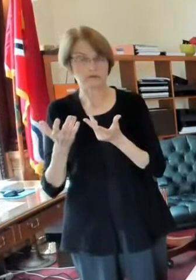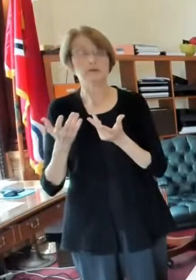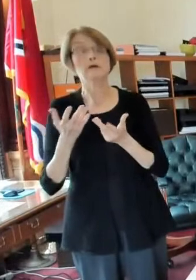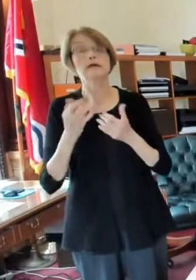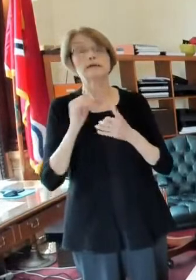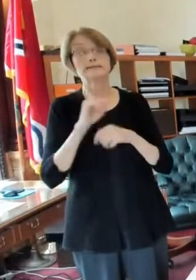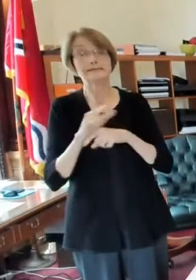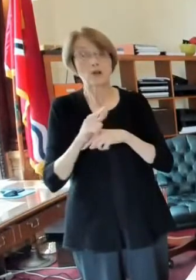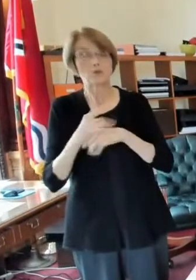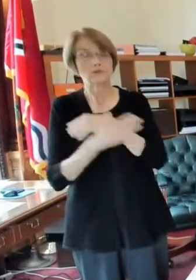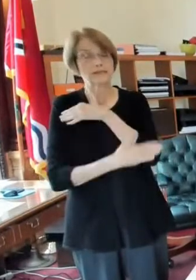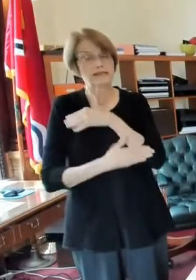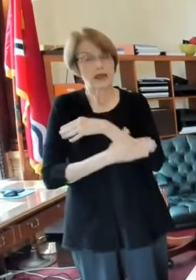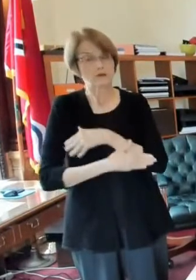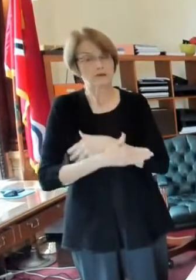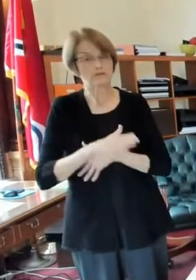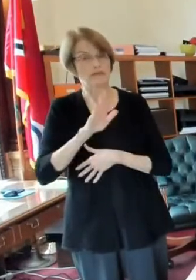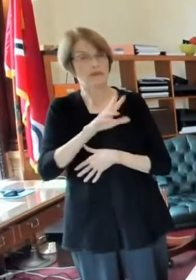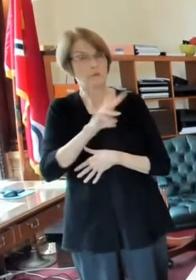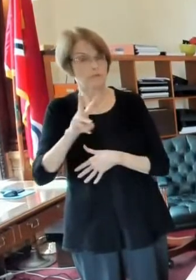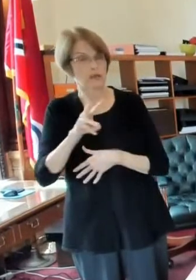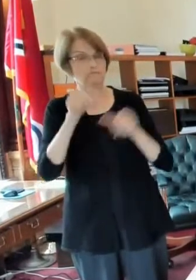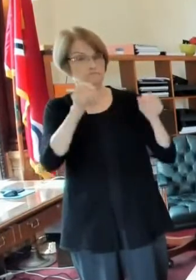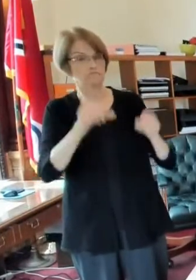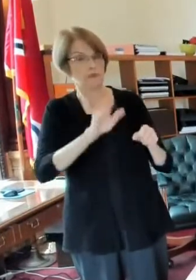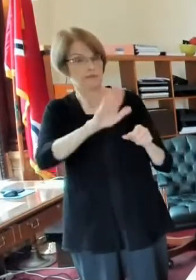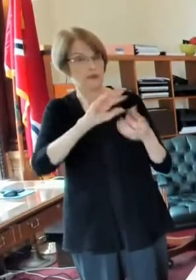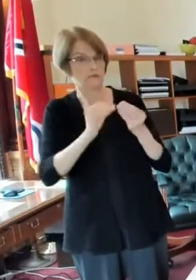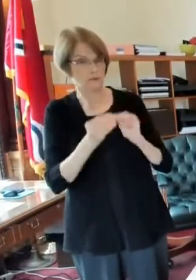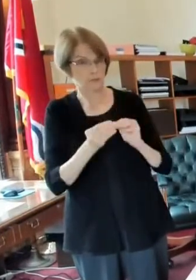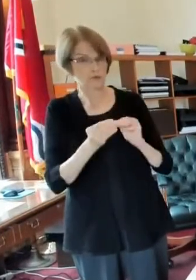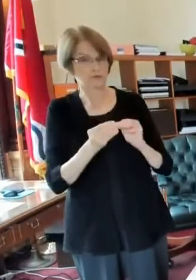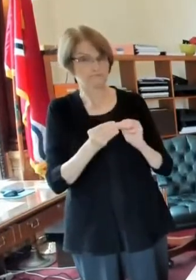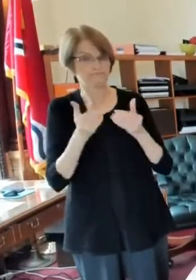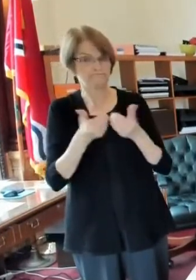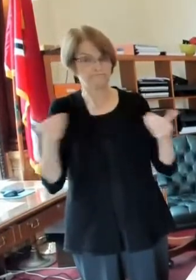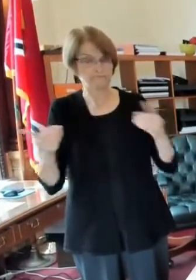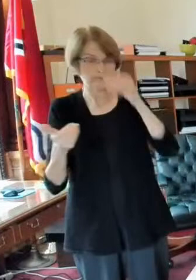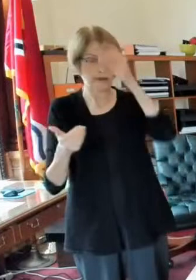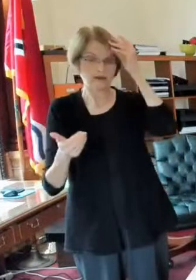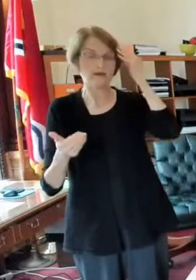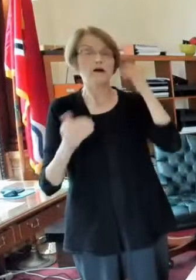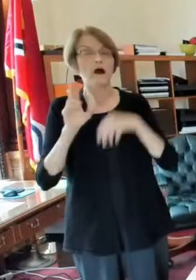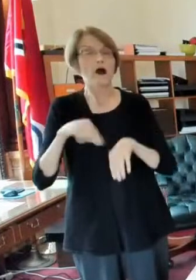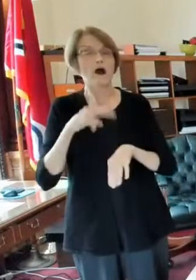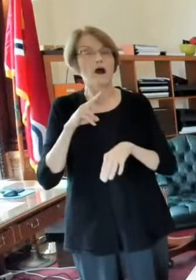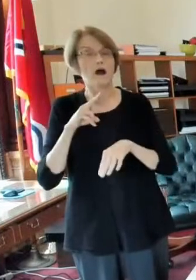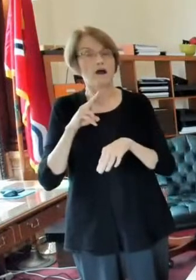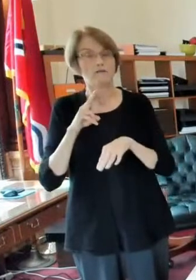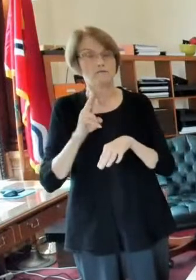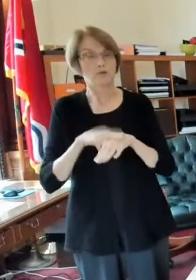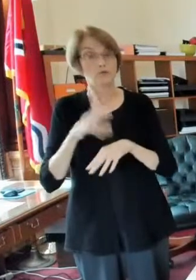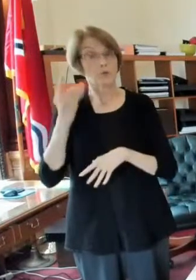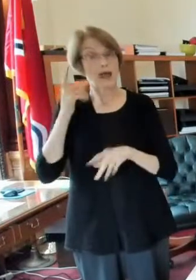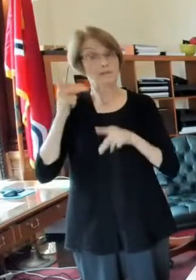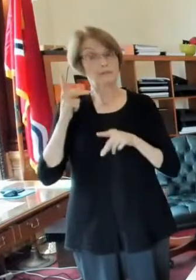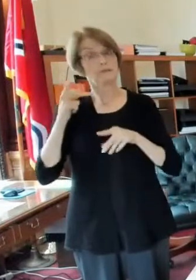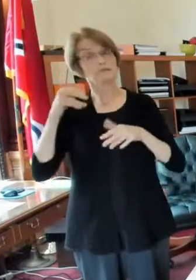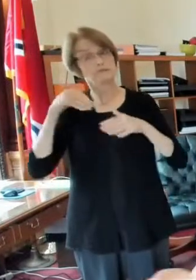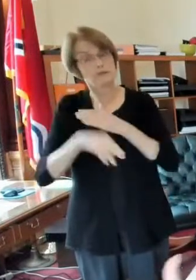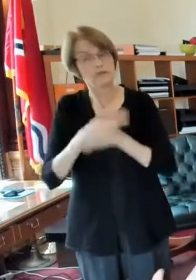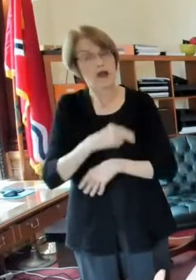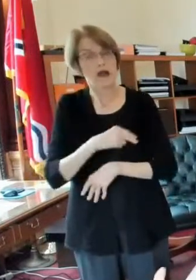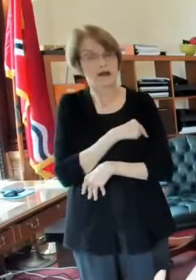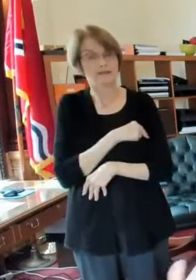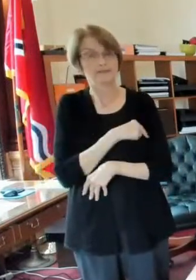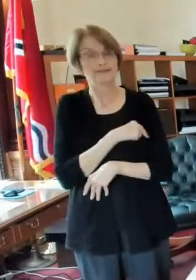they have some numbers i believe on their website as well of course what drives the hospitalizations is the